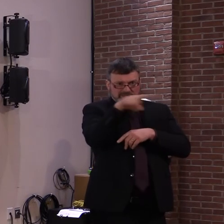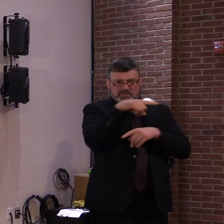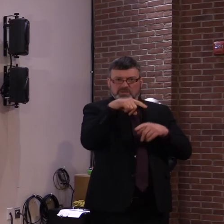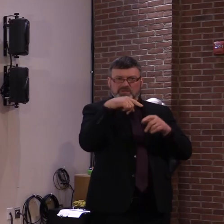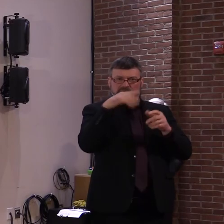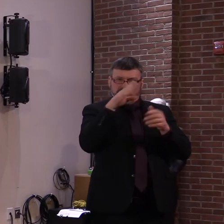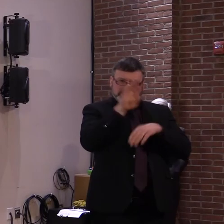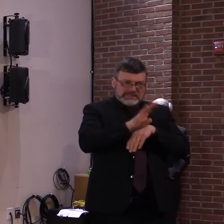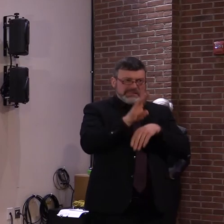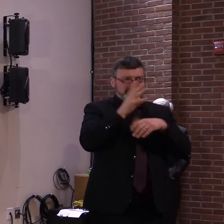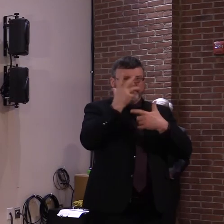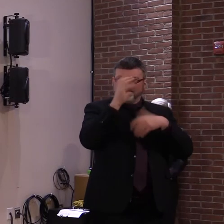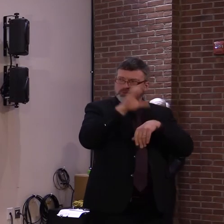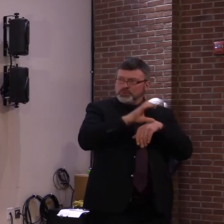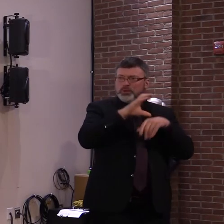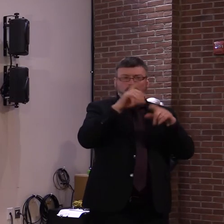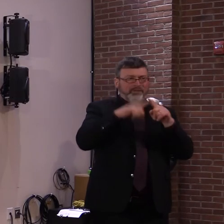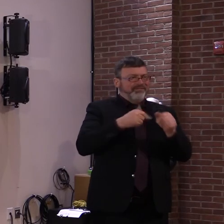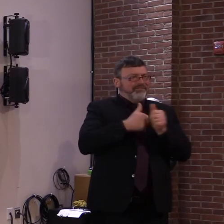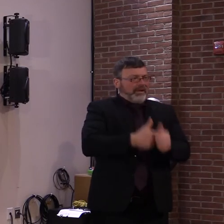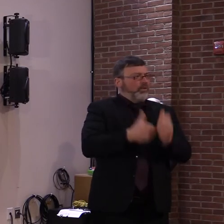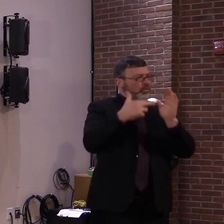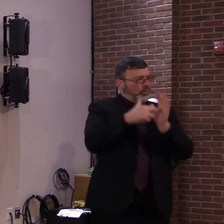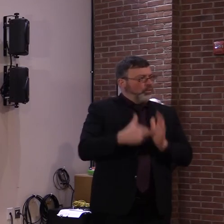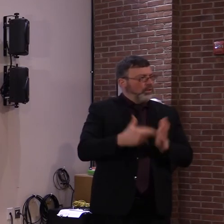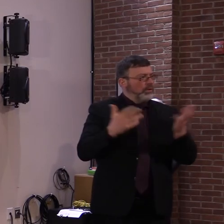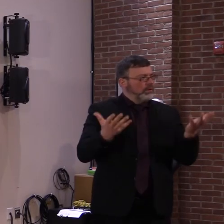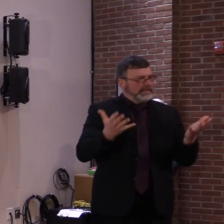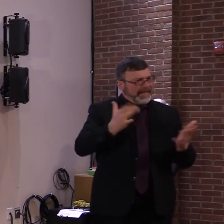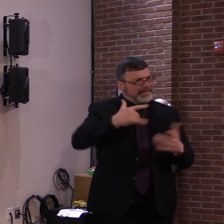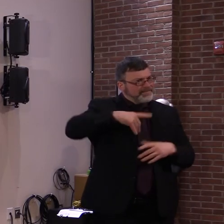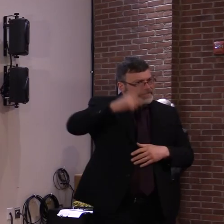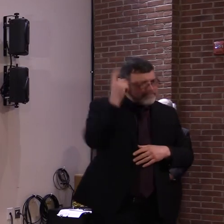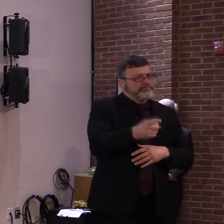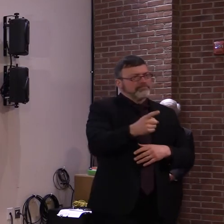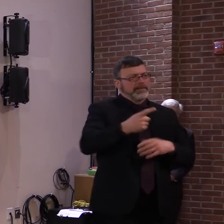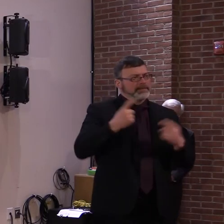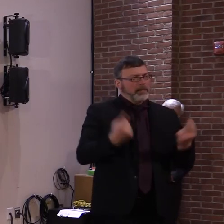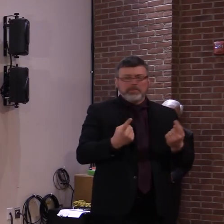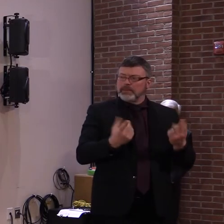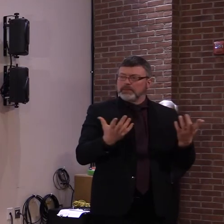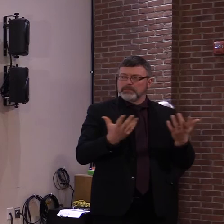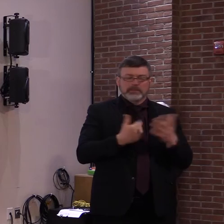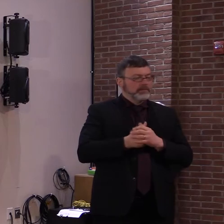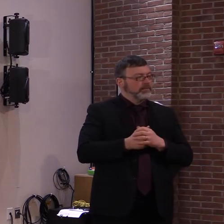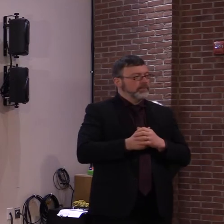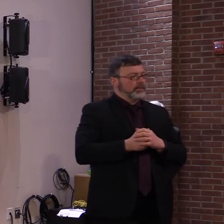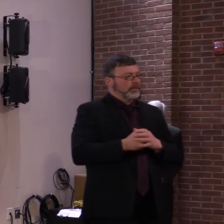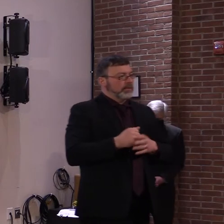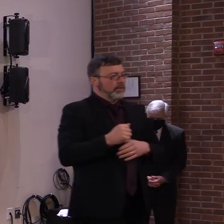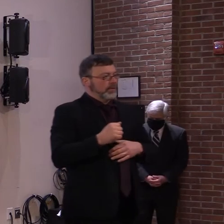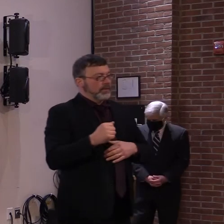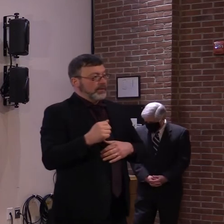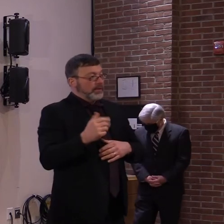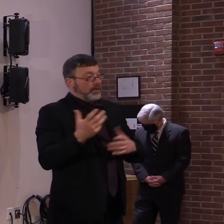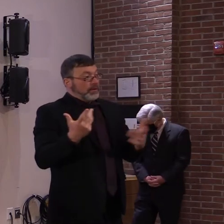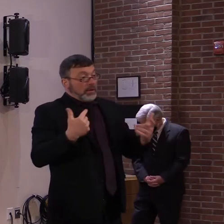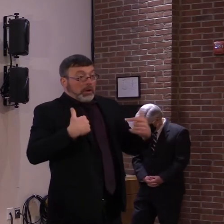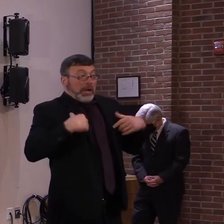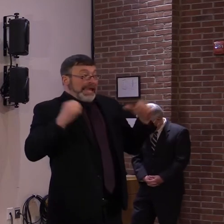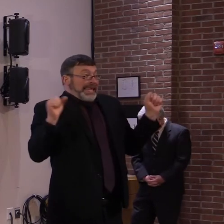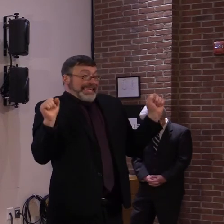We have received, I think, a lot of compliance through education and by conferring with them. But